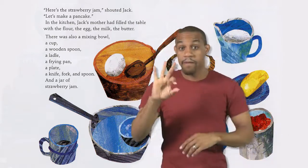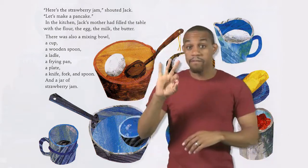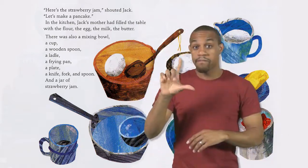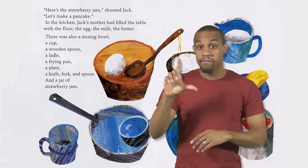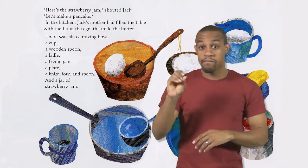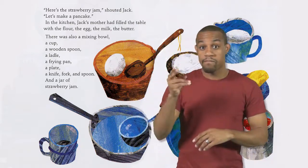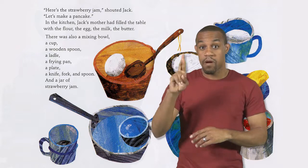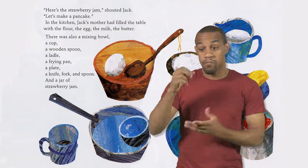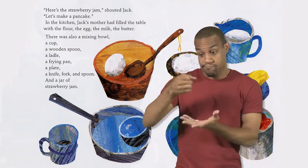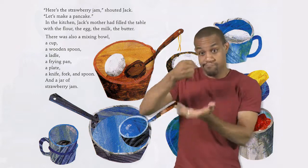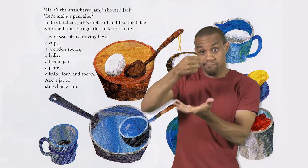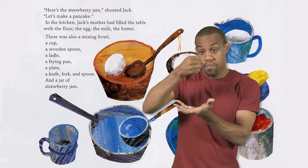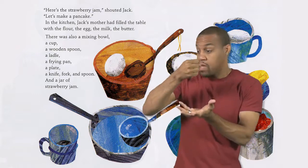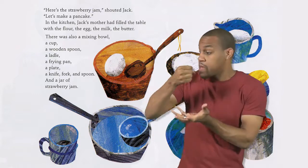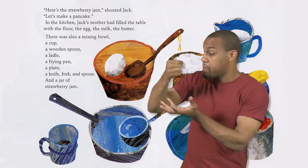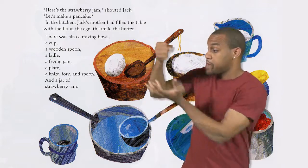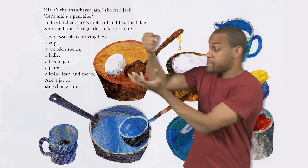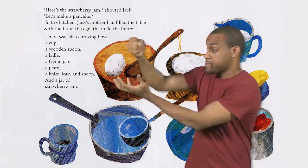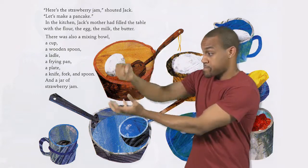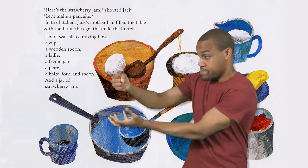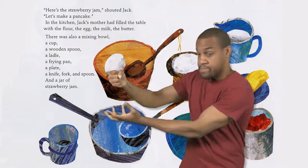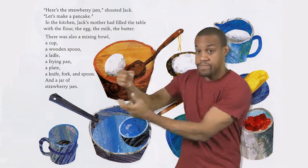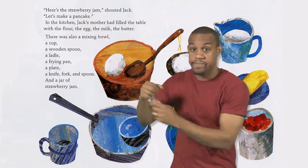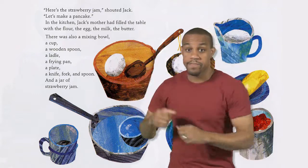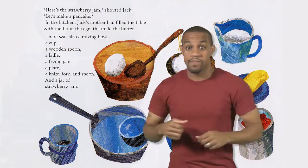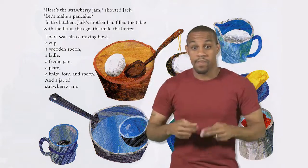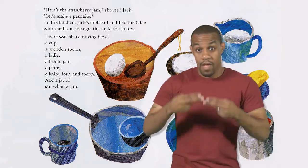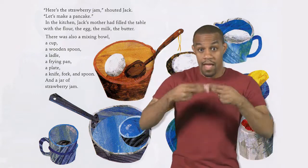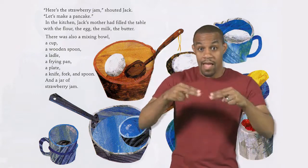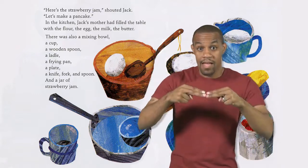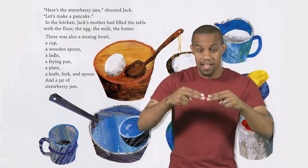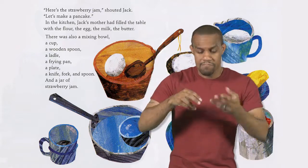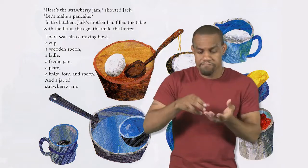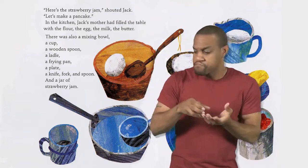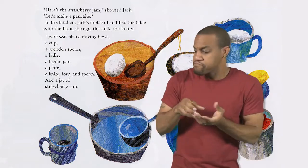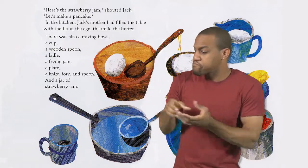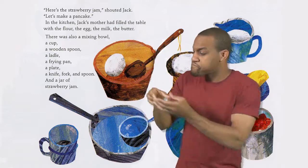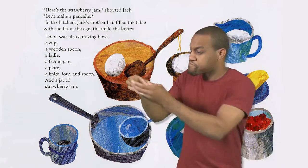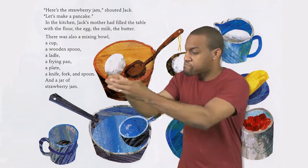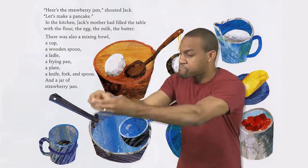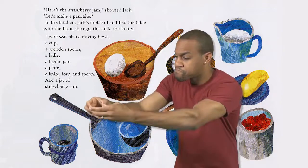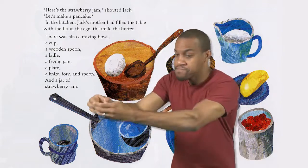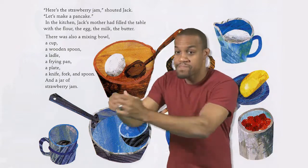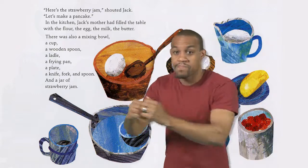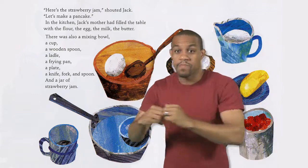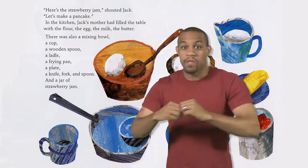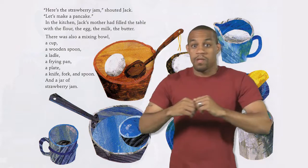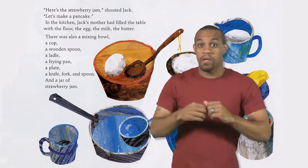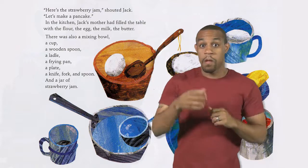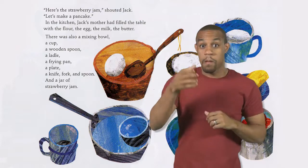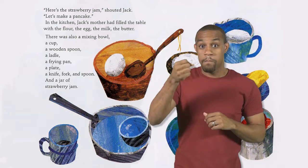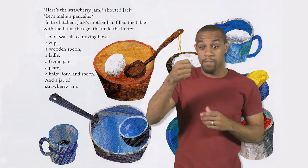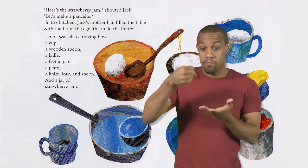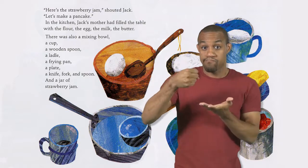Here's the strawberry jam, shouted Jack Let's make a pancake In the kitchen,